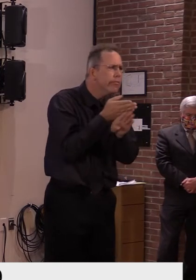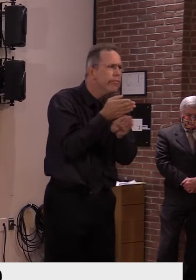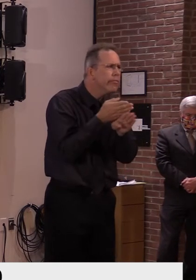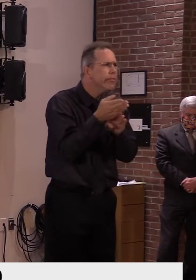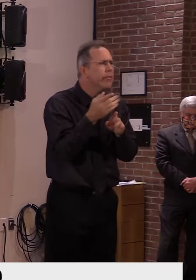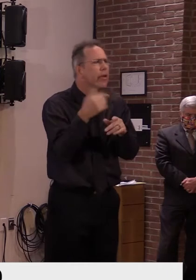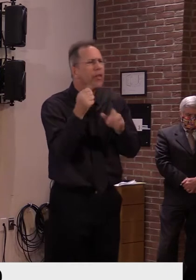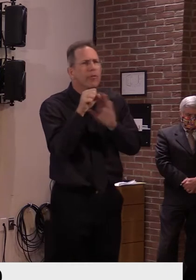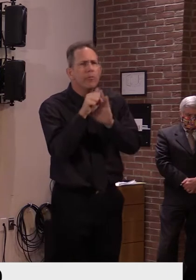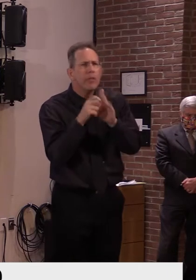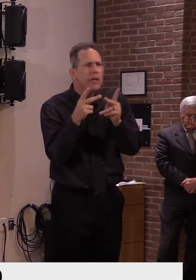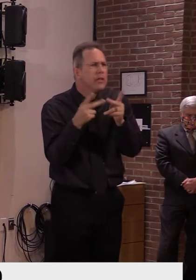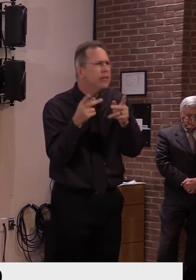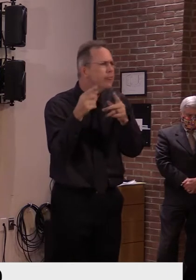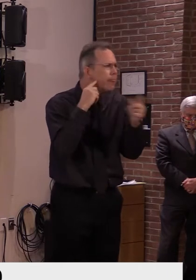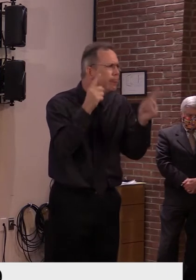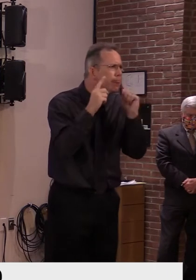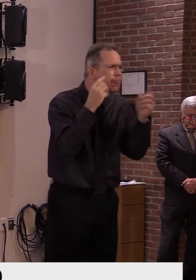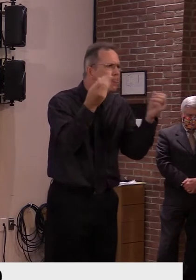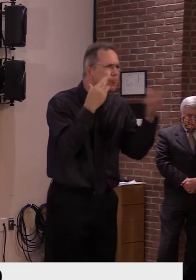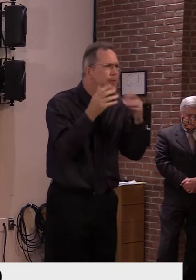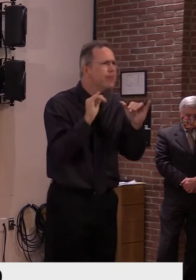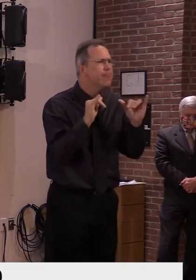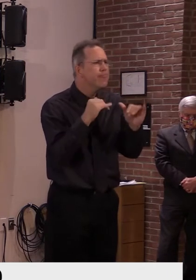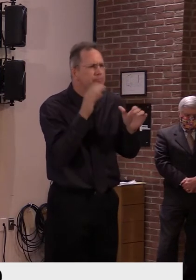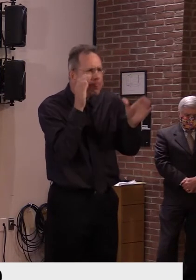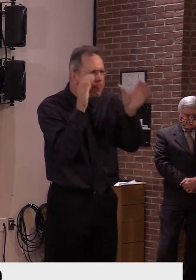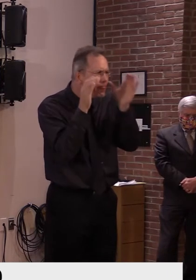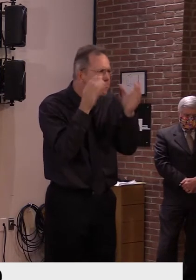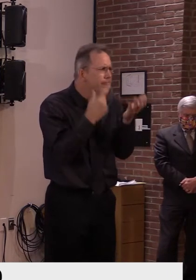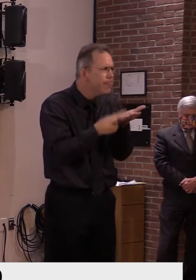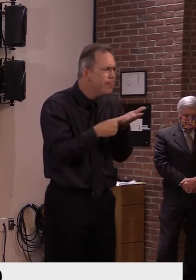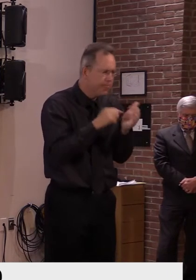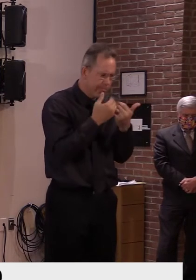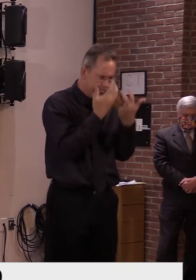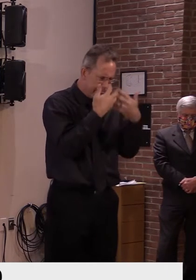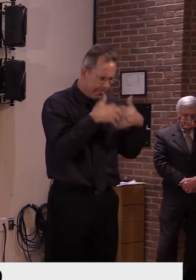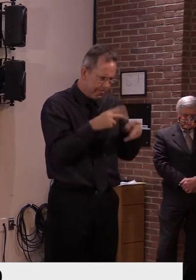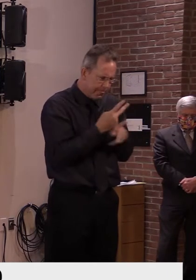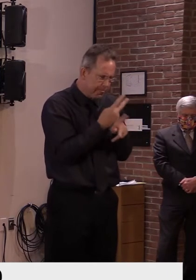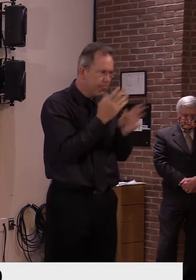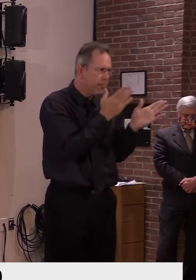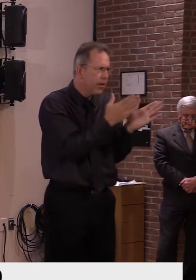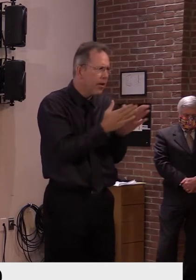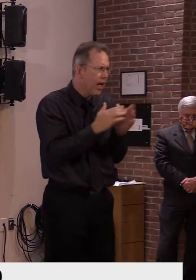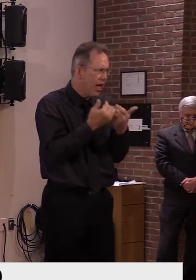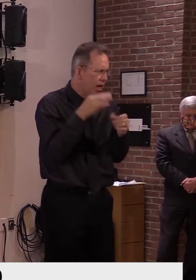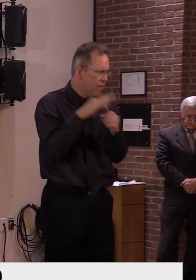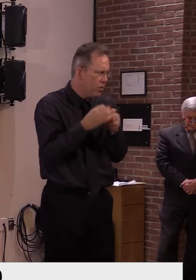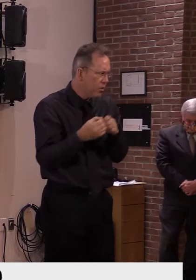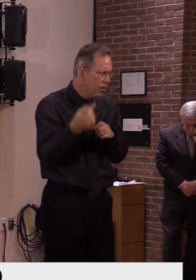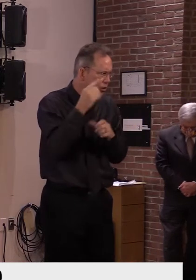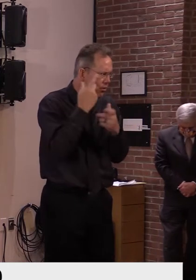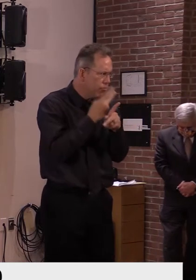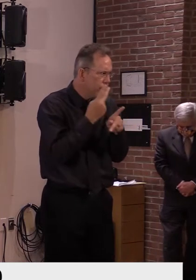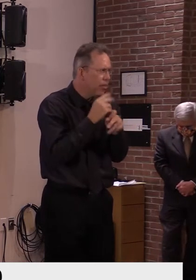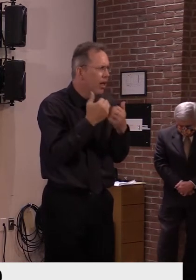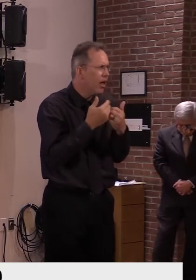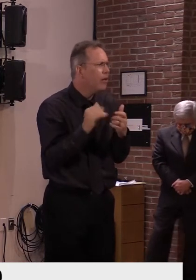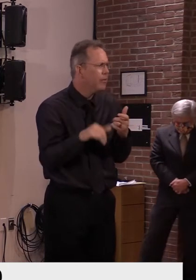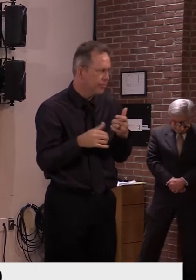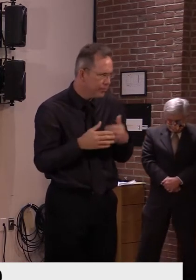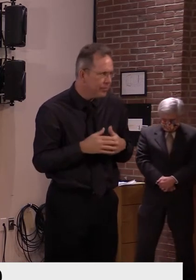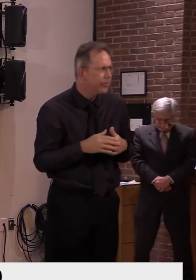was certain. We needed to plan for the worst. Since we began planning in March for how to conduct elections safely